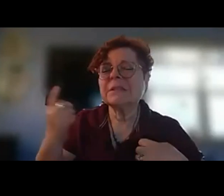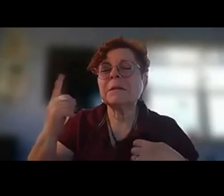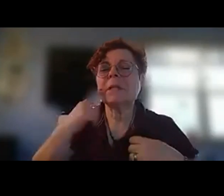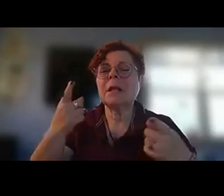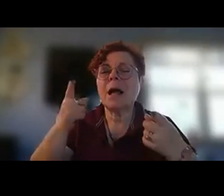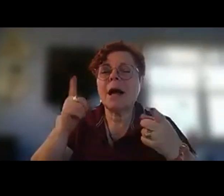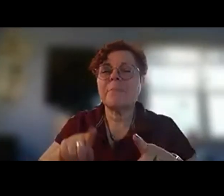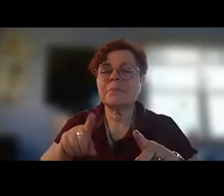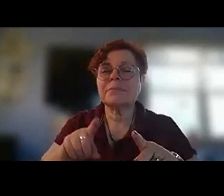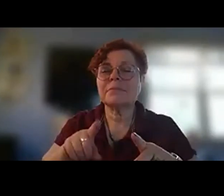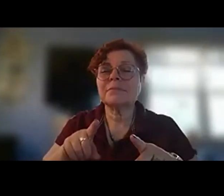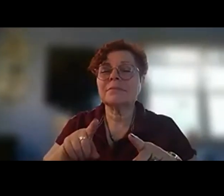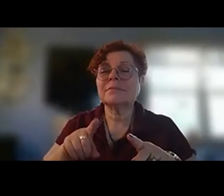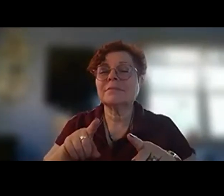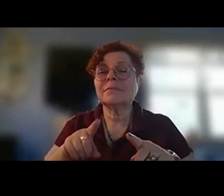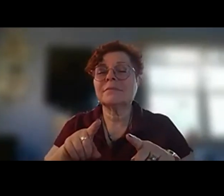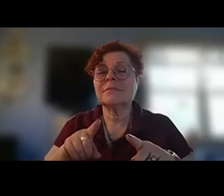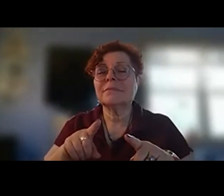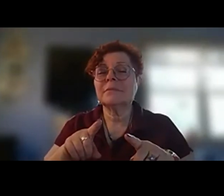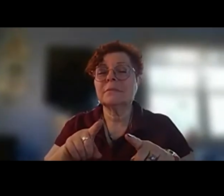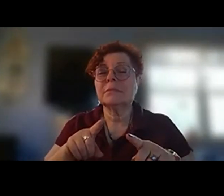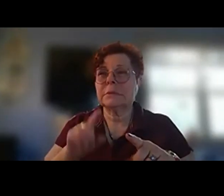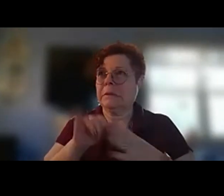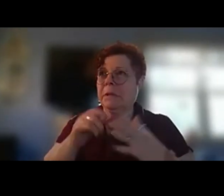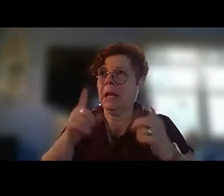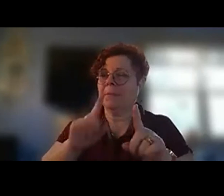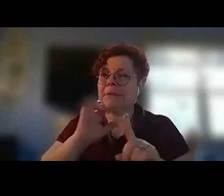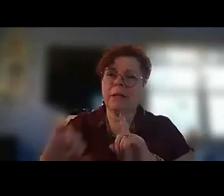strikes you and you feel